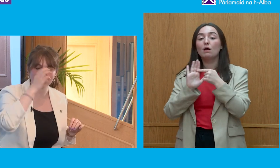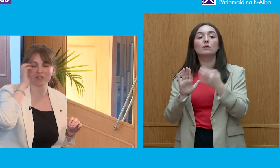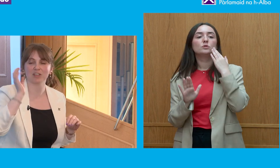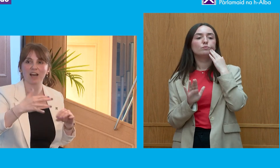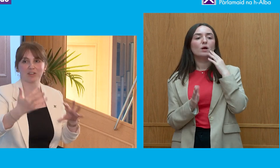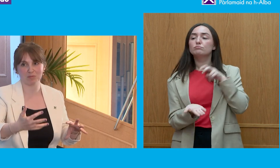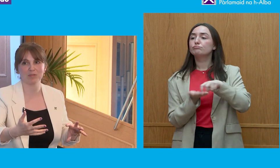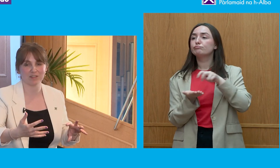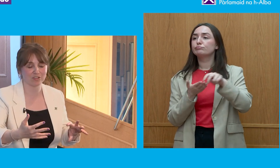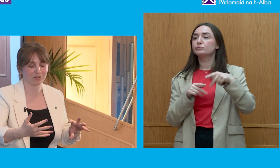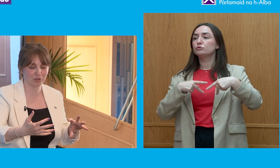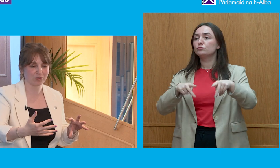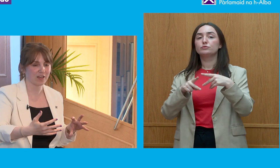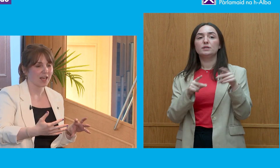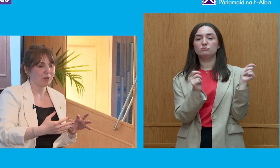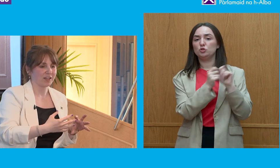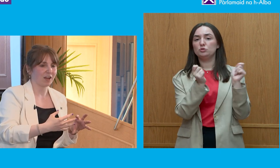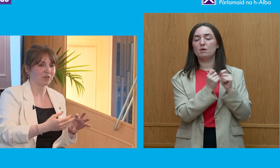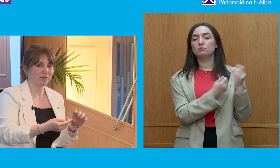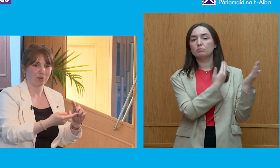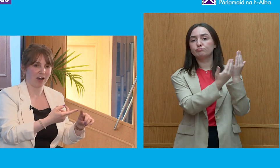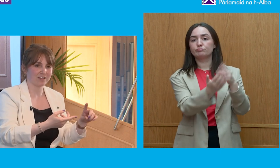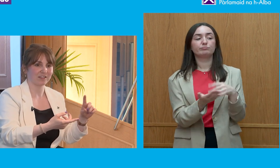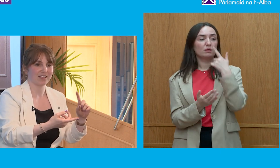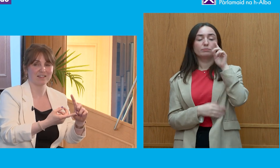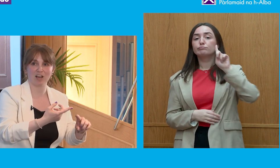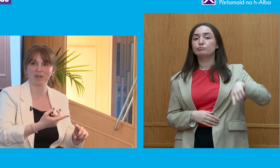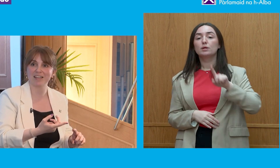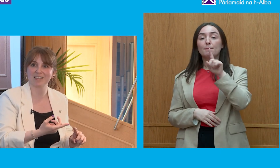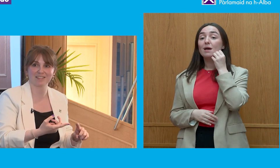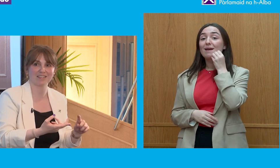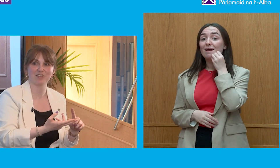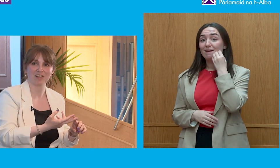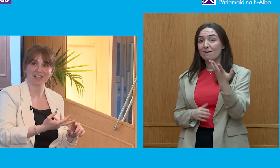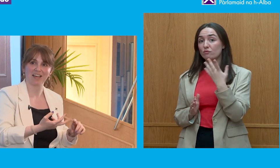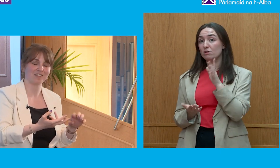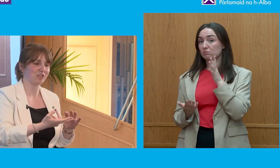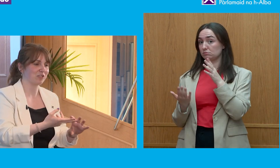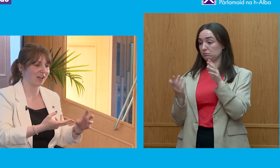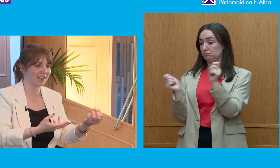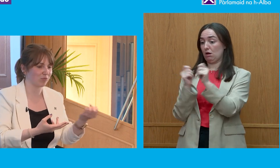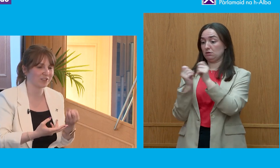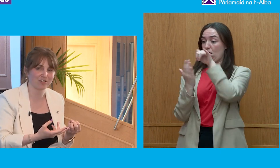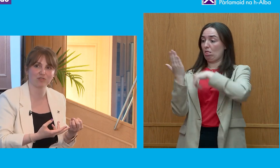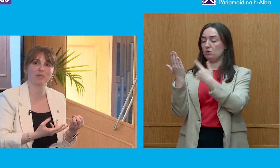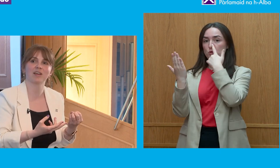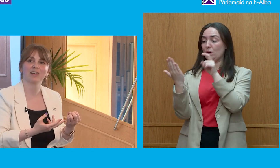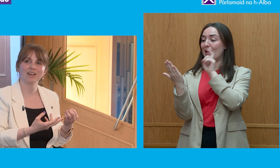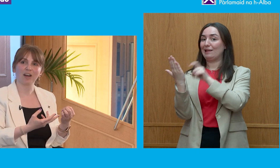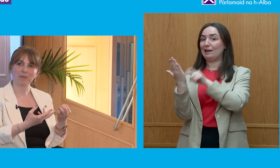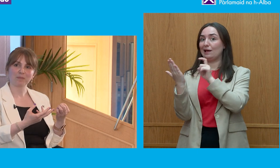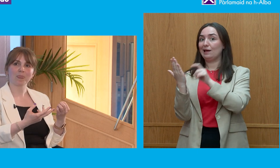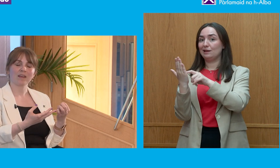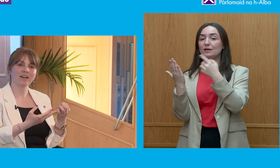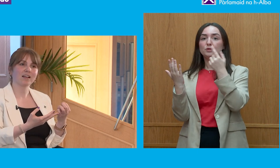on the street. You still, you had to get people's attention, of course. But now it's per article. They can see how many clicks each article get. You you get more attention grabbing